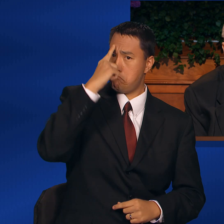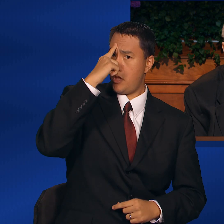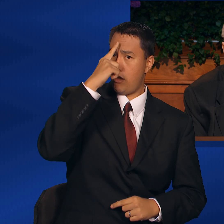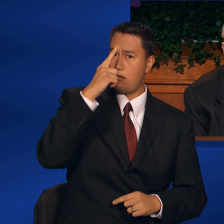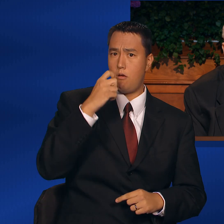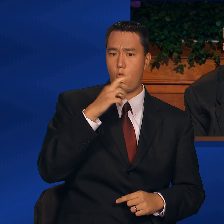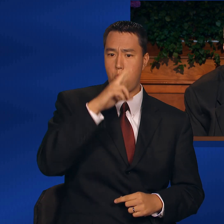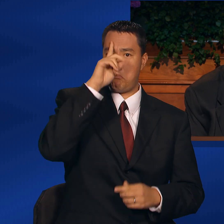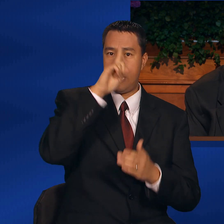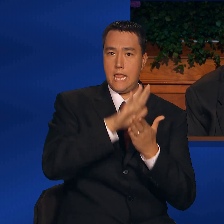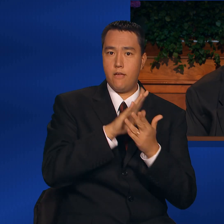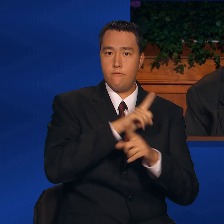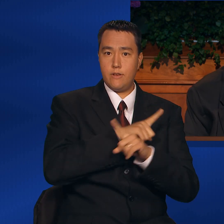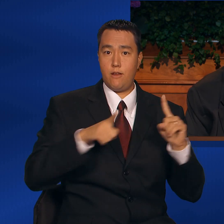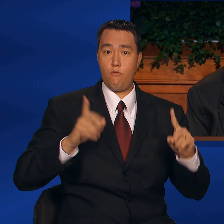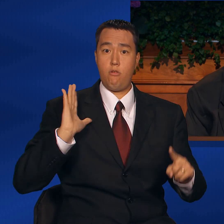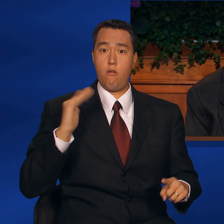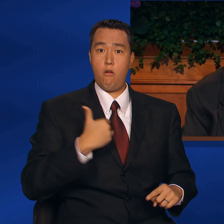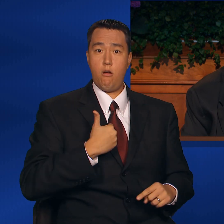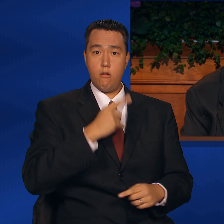differently than we do.